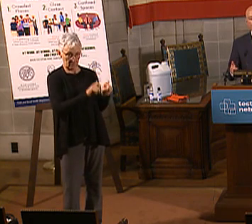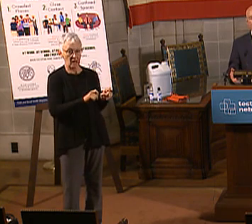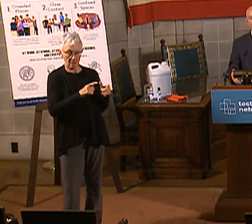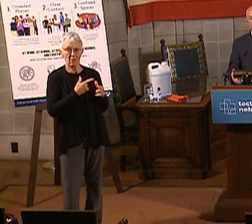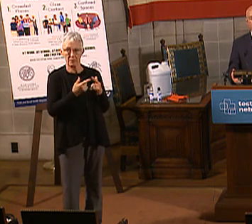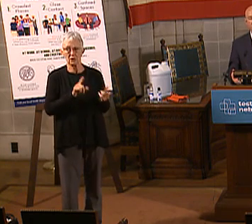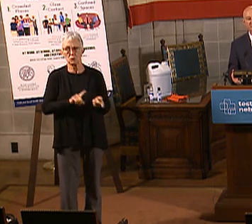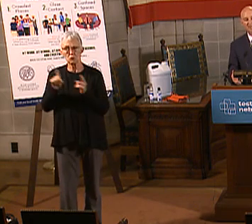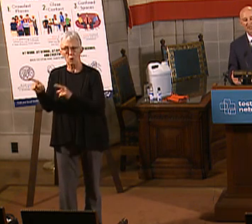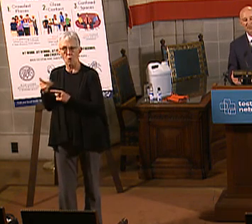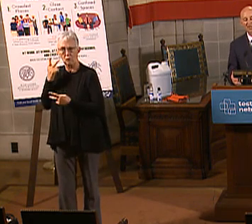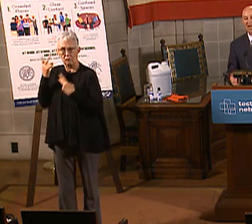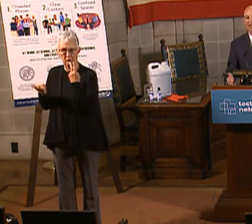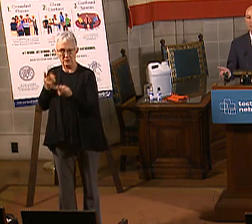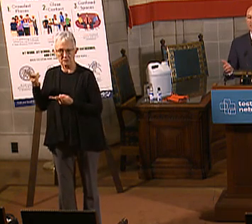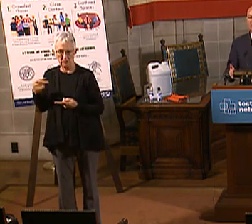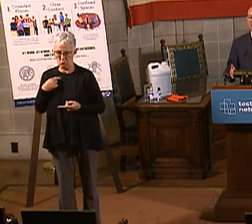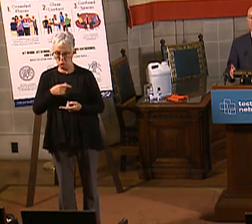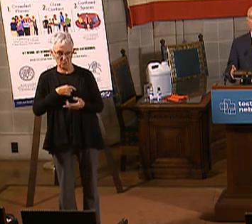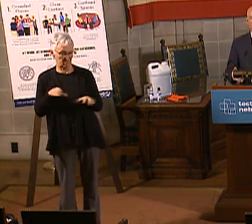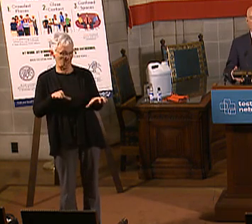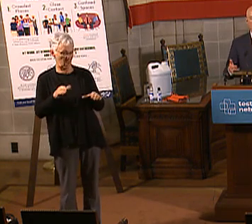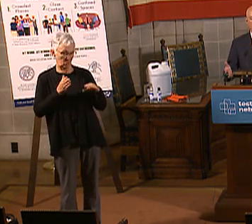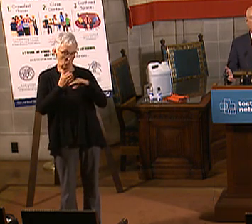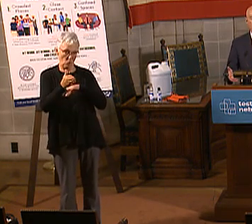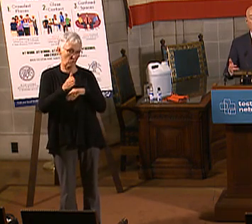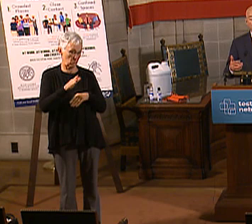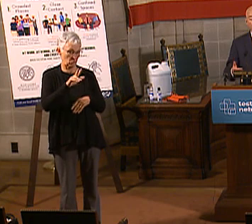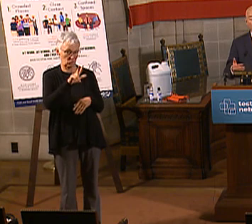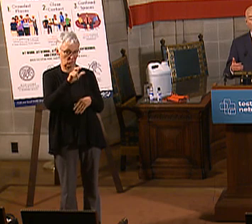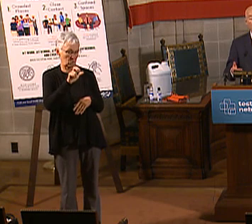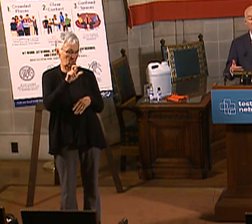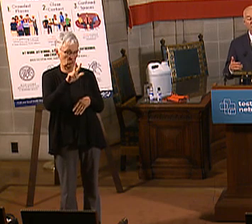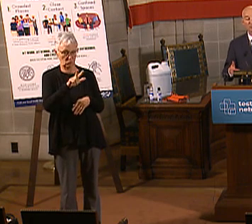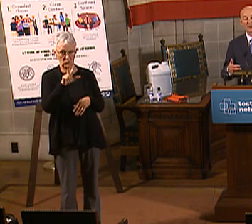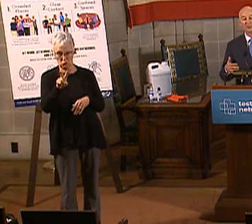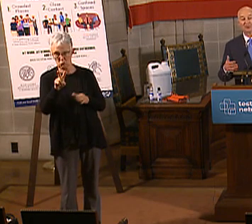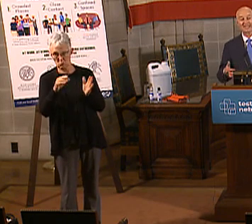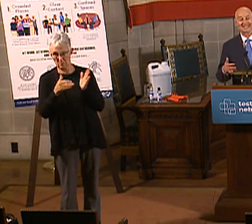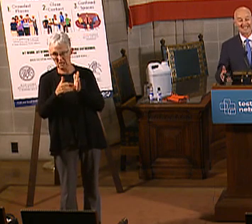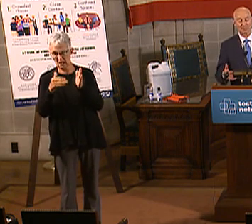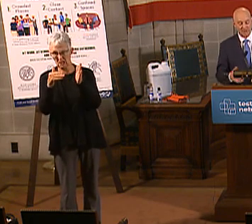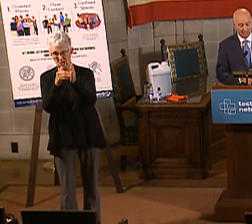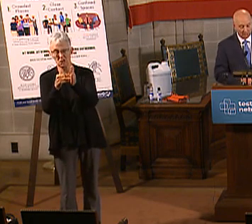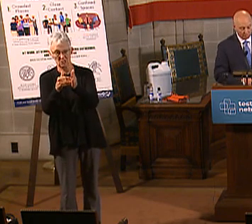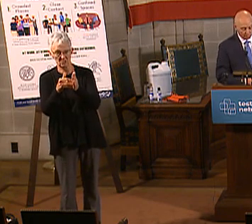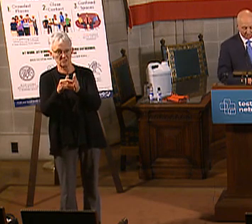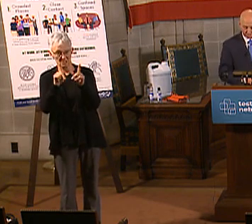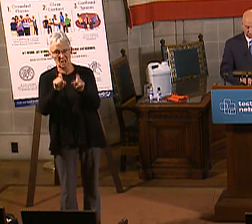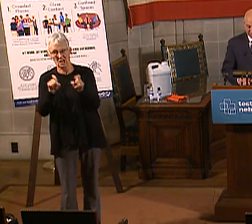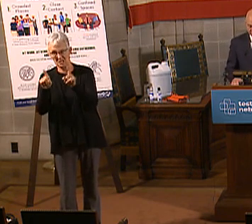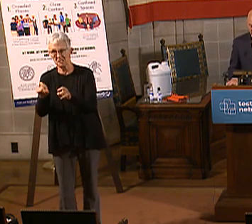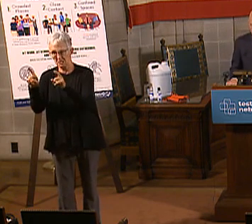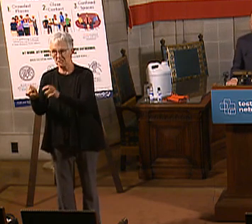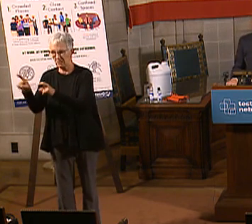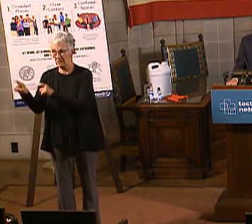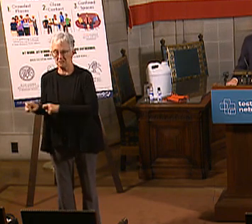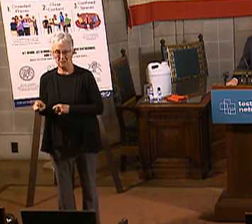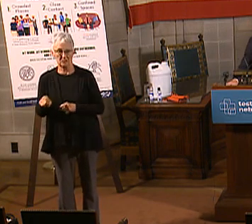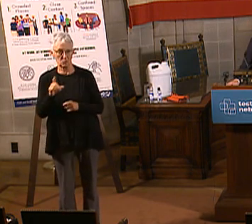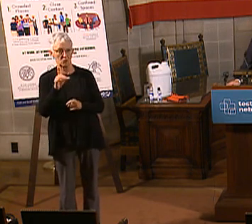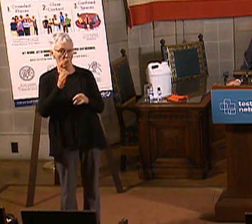330,000 tests and $1.2 million unique assessments through Test Nebraska.